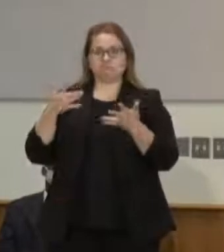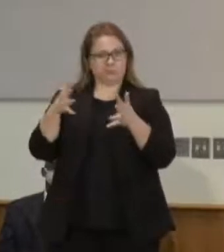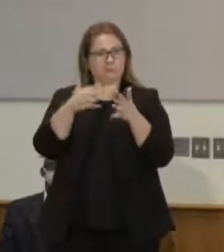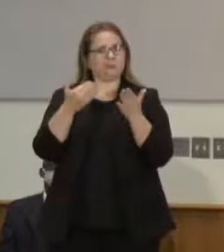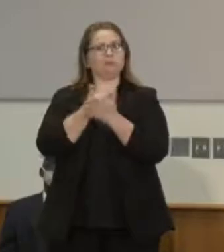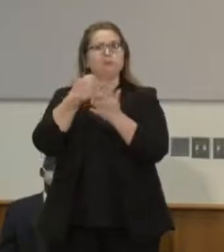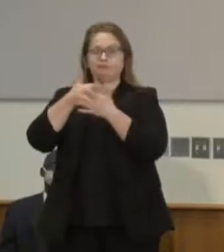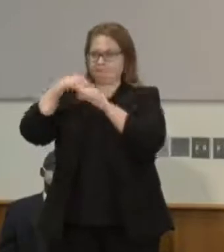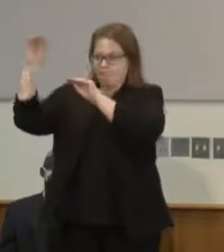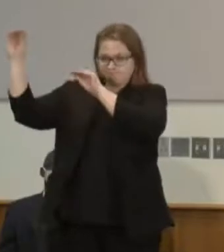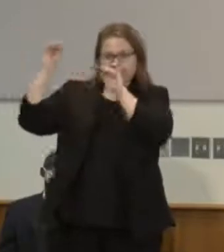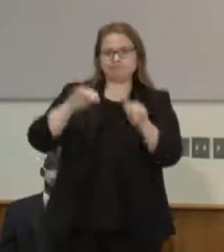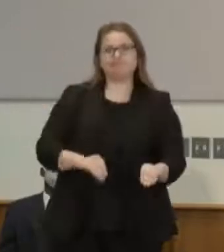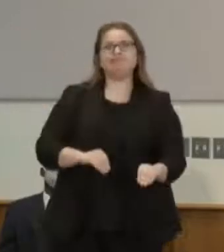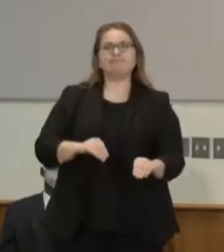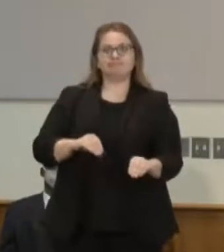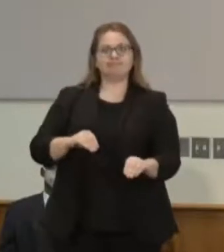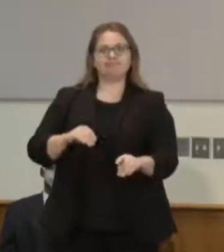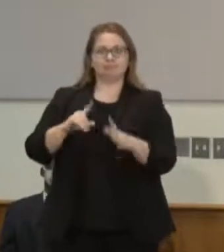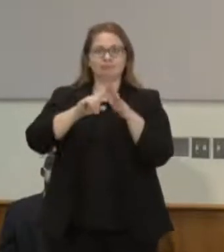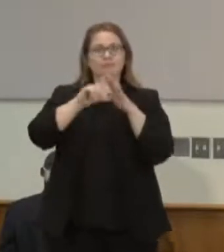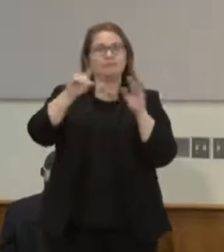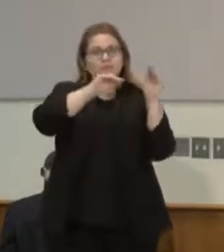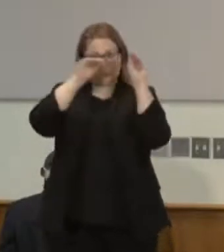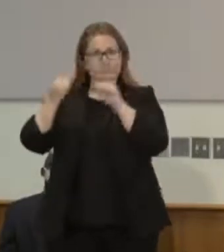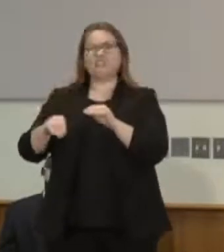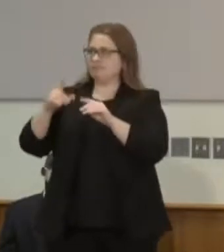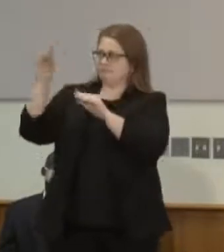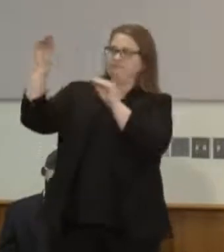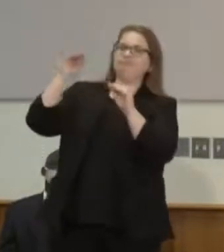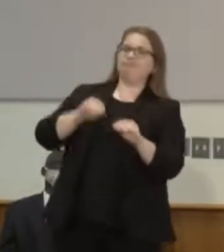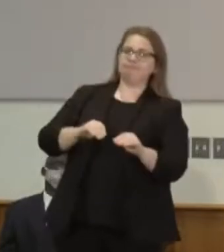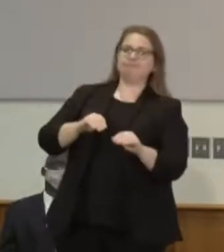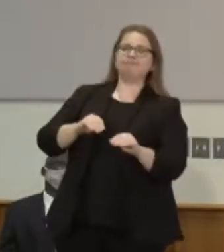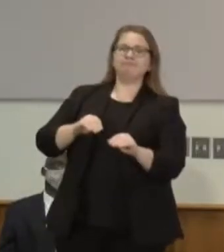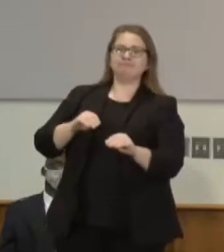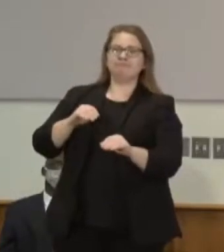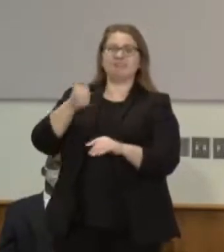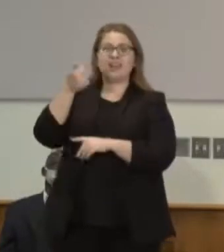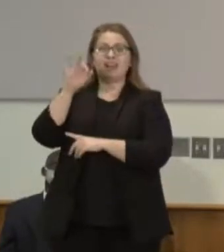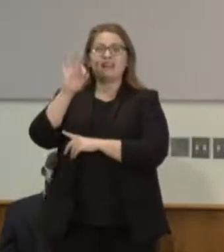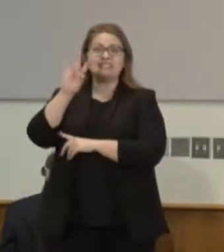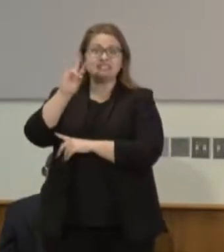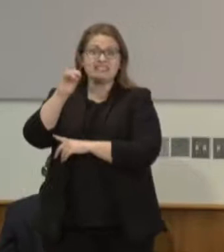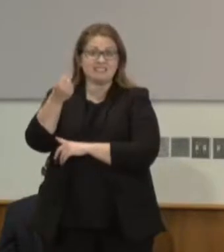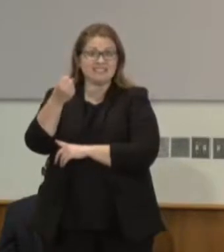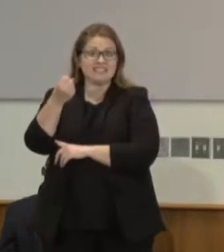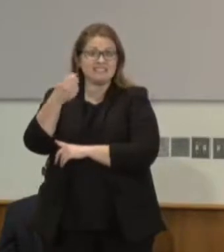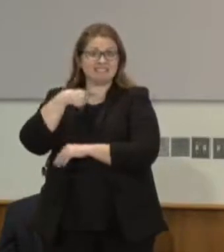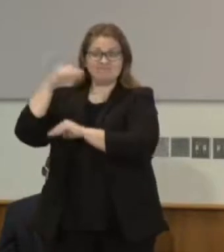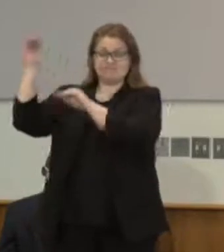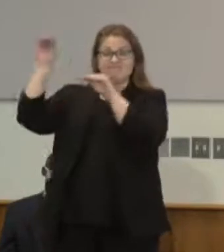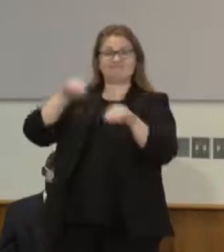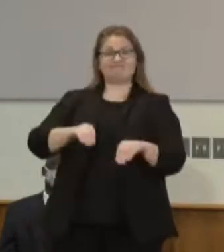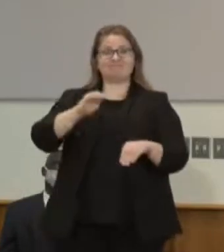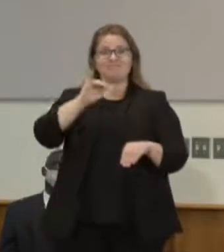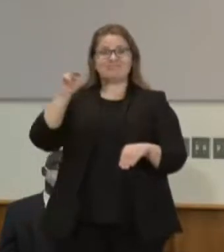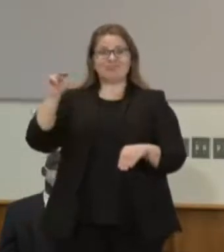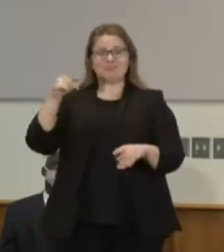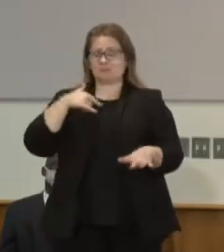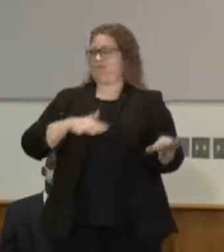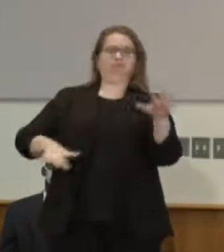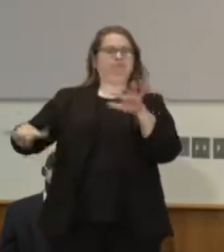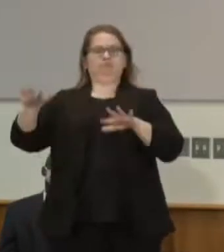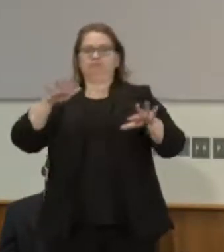arriving as a refugee to this country in the mid-70s we are caught in between the racial chasm that happened